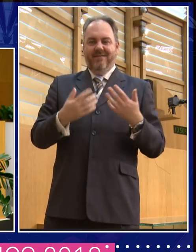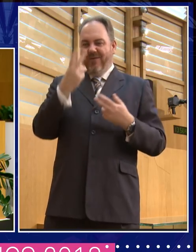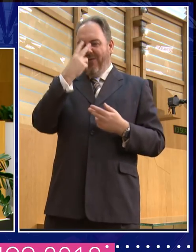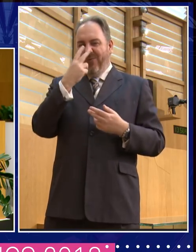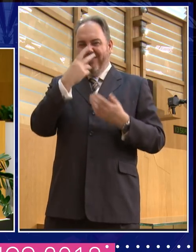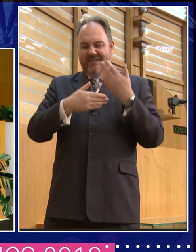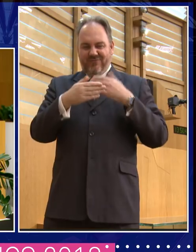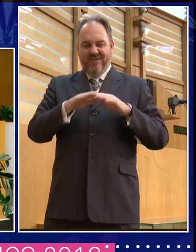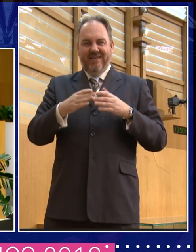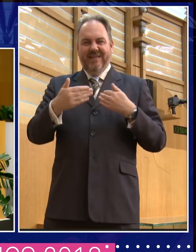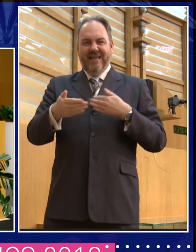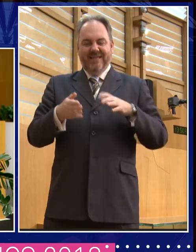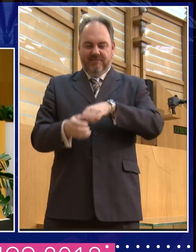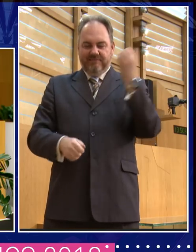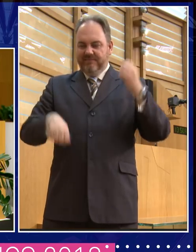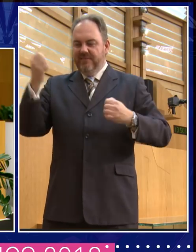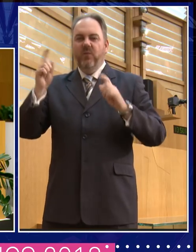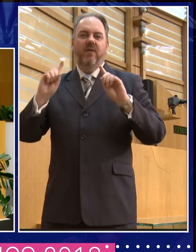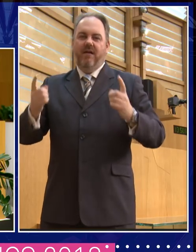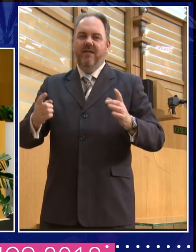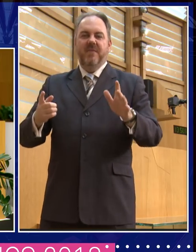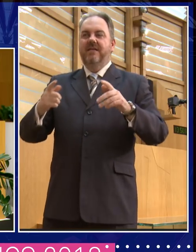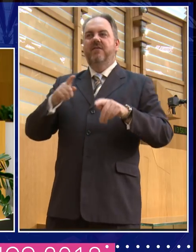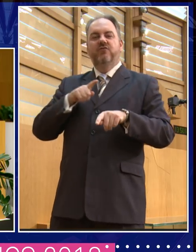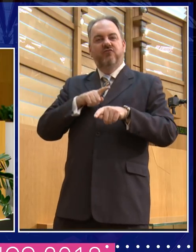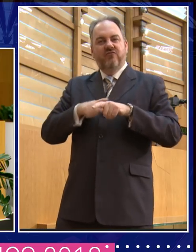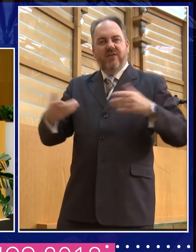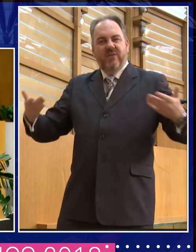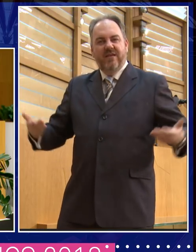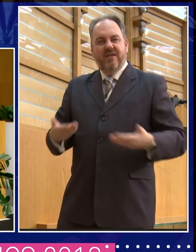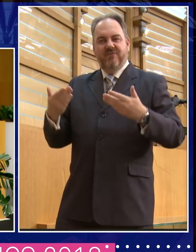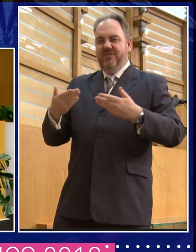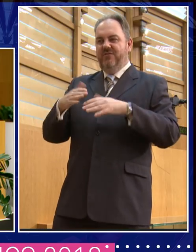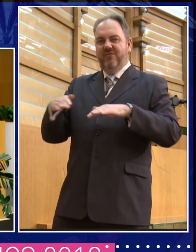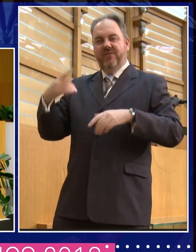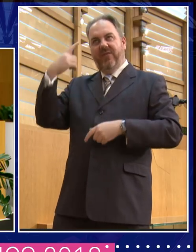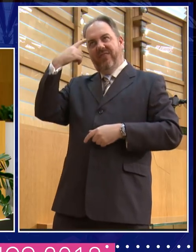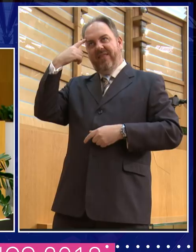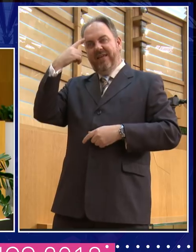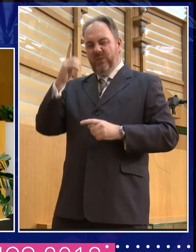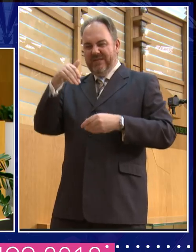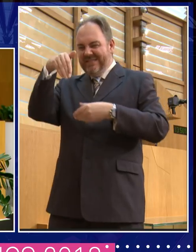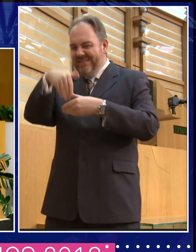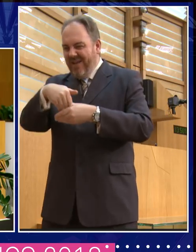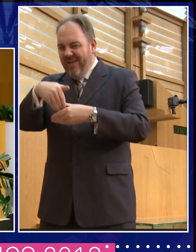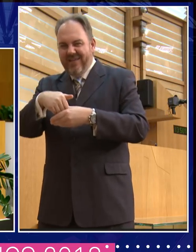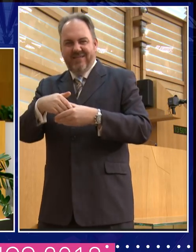enjoy what's inside them. And think about it, and often it isn't rocket science. mean, people think that, you know,